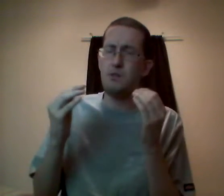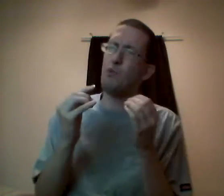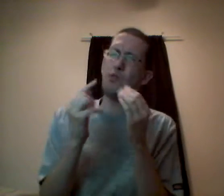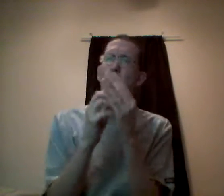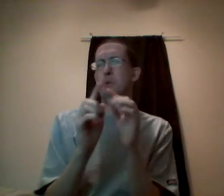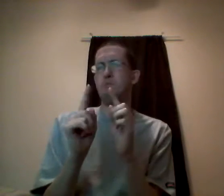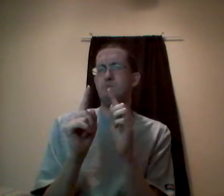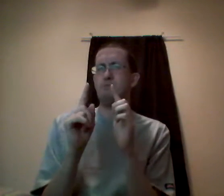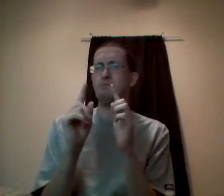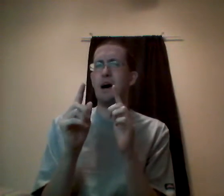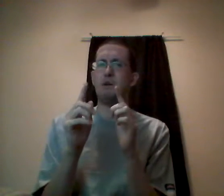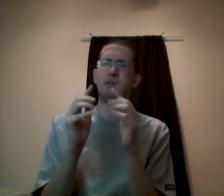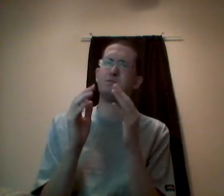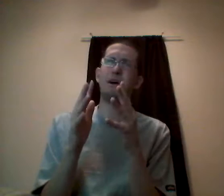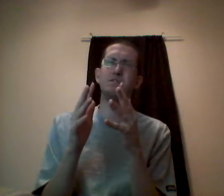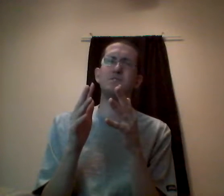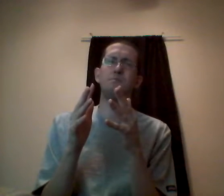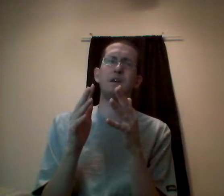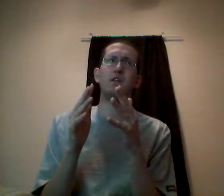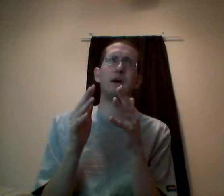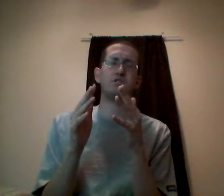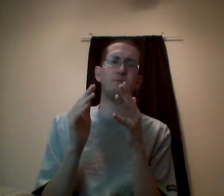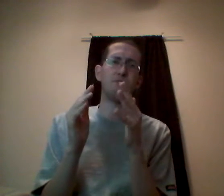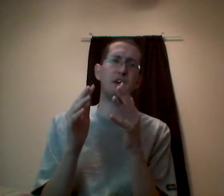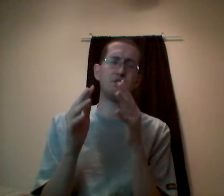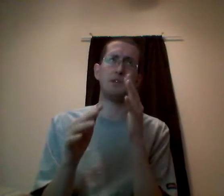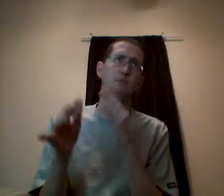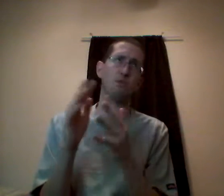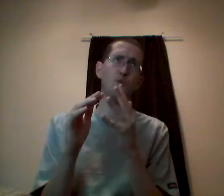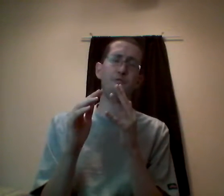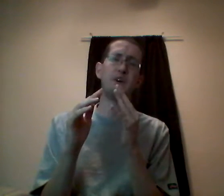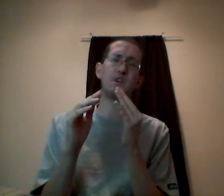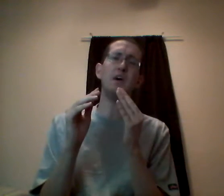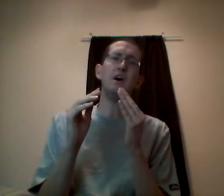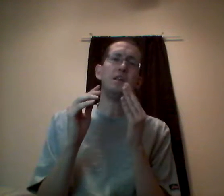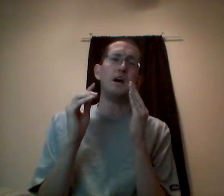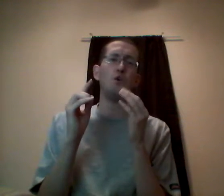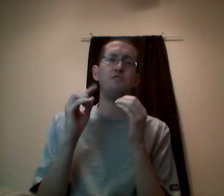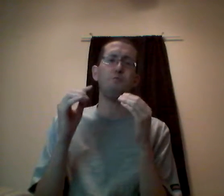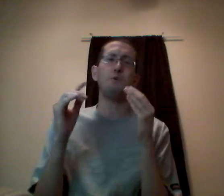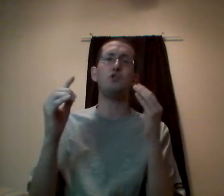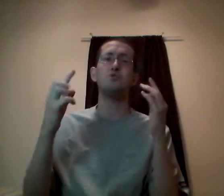Well, no. I was about to say something that I don't actually think. So let me rephrase it. Not only for people whose